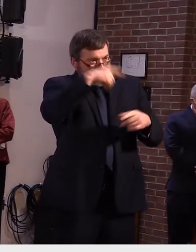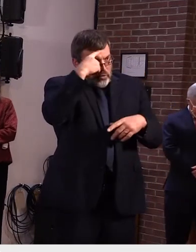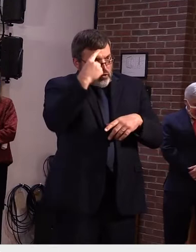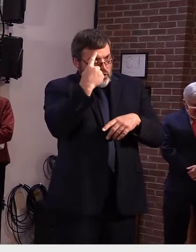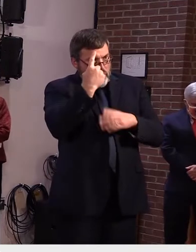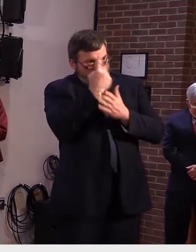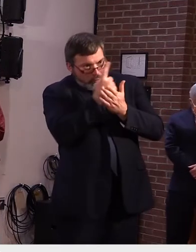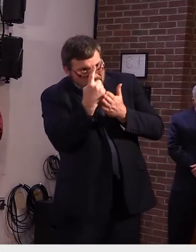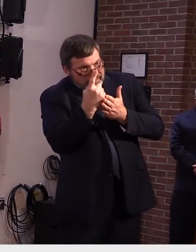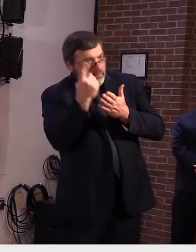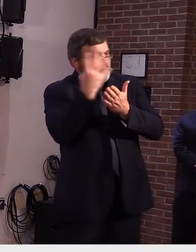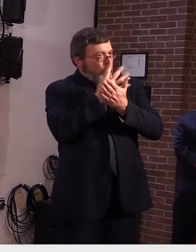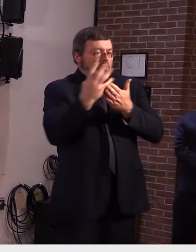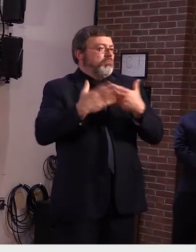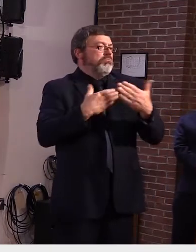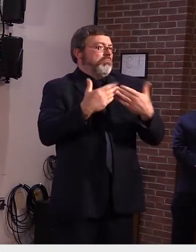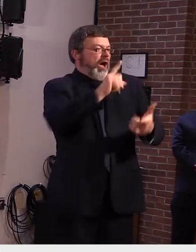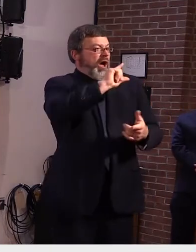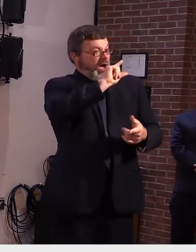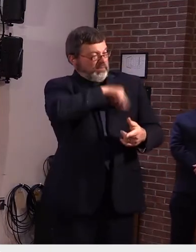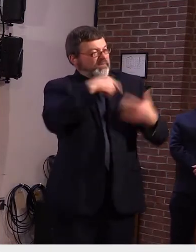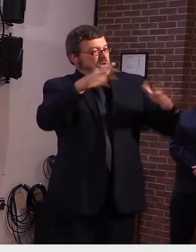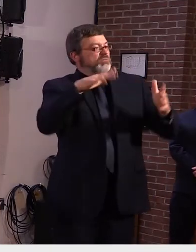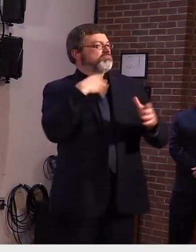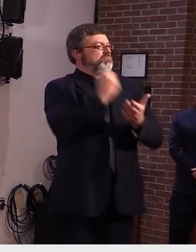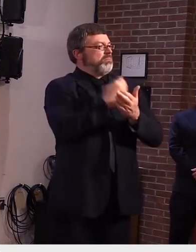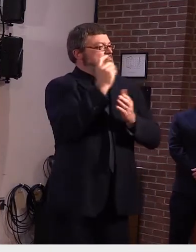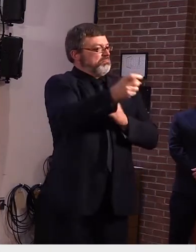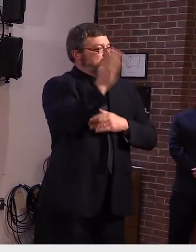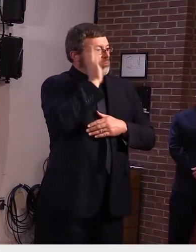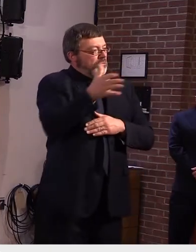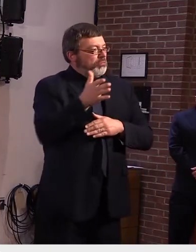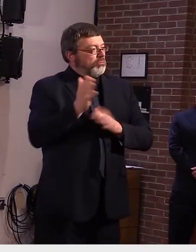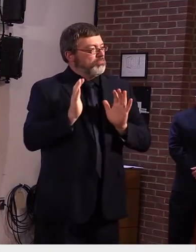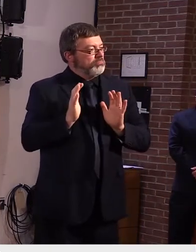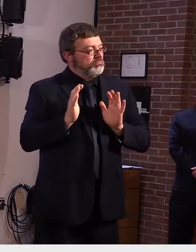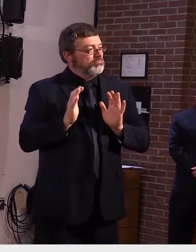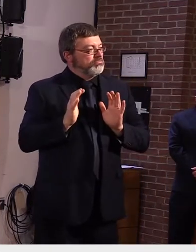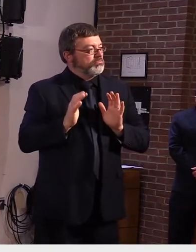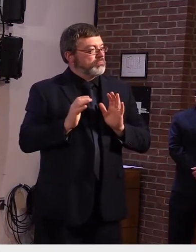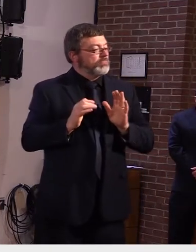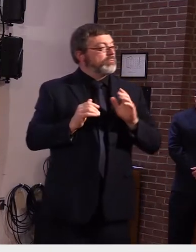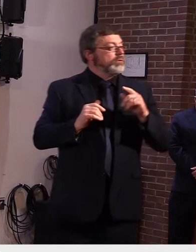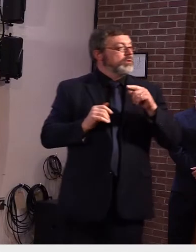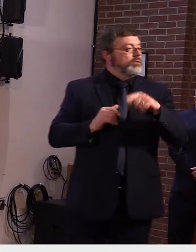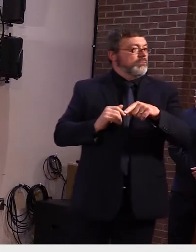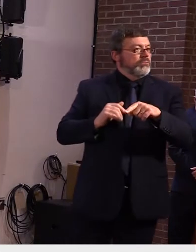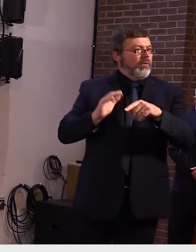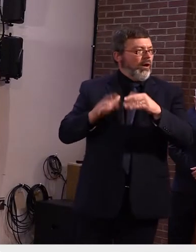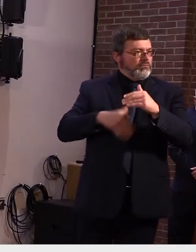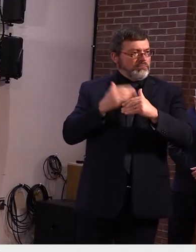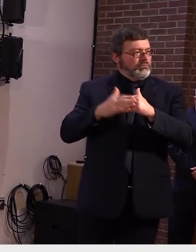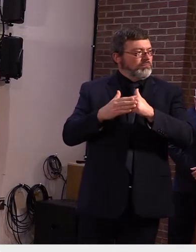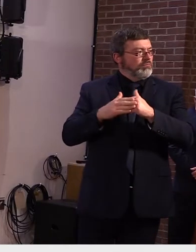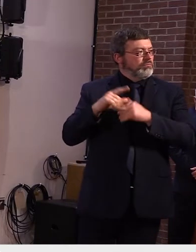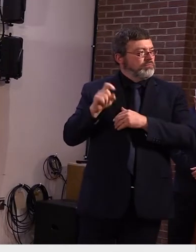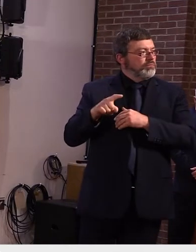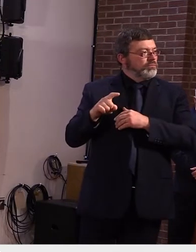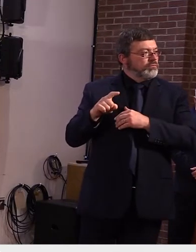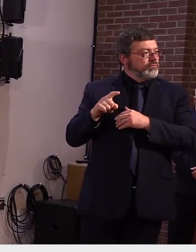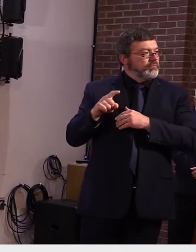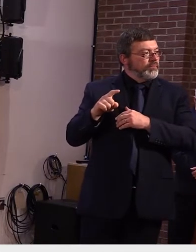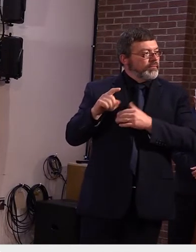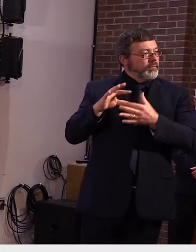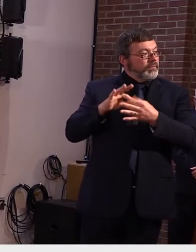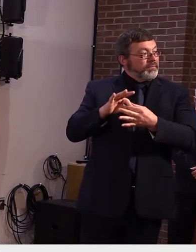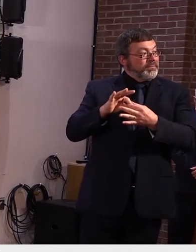dsf this is probably not your purview but uh they were talking about the economic impact payments um still there